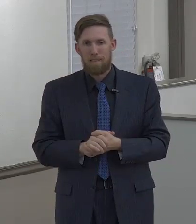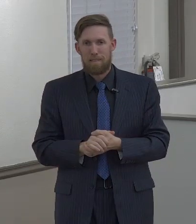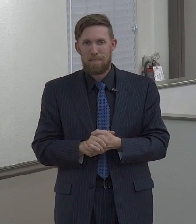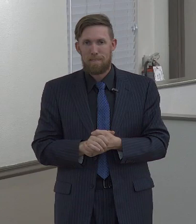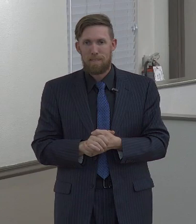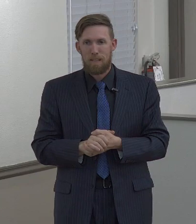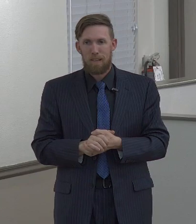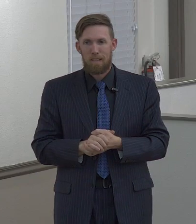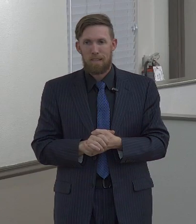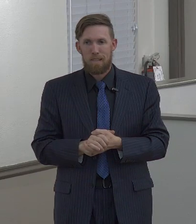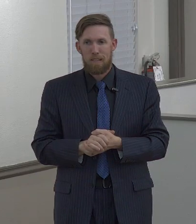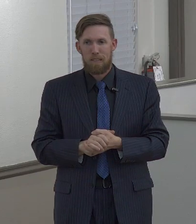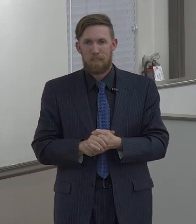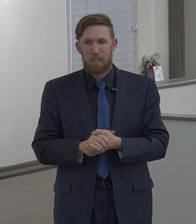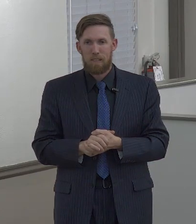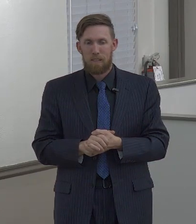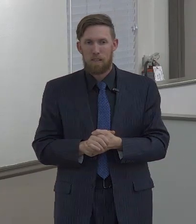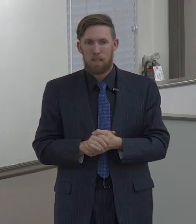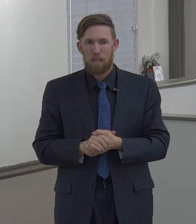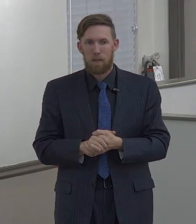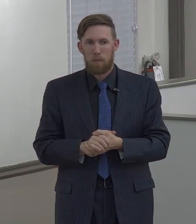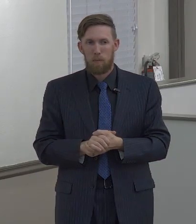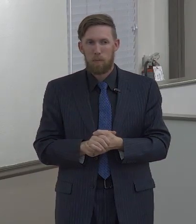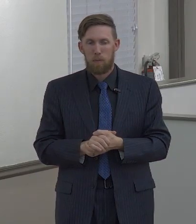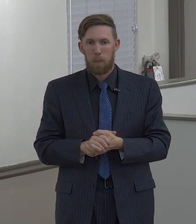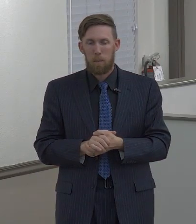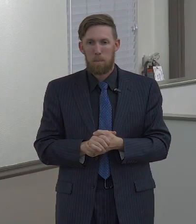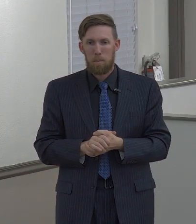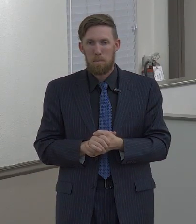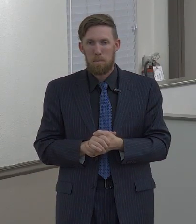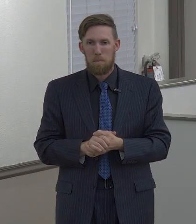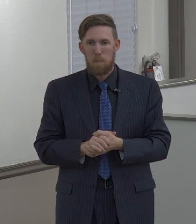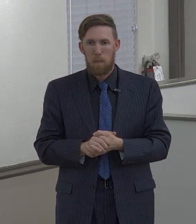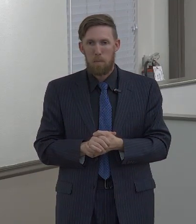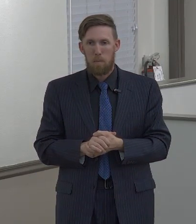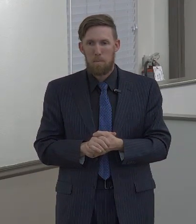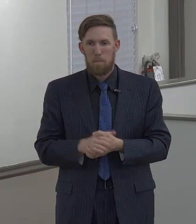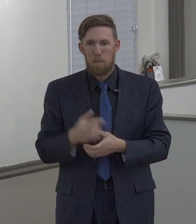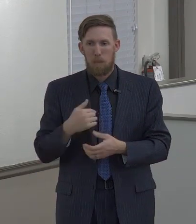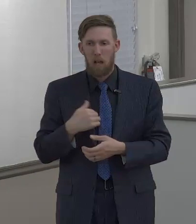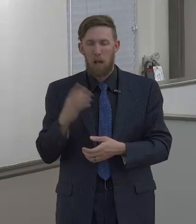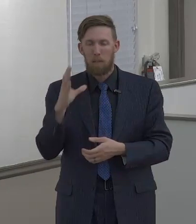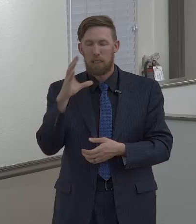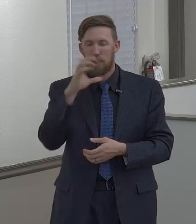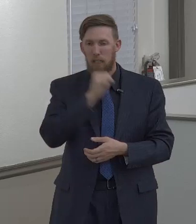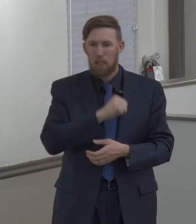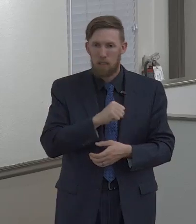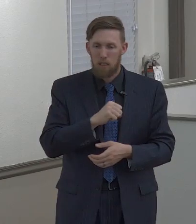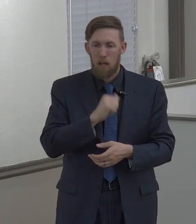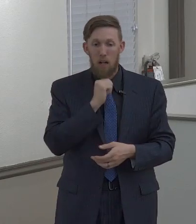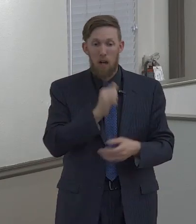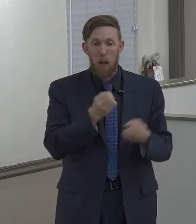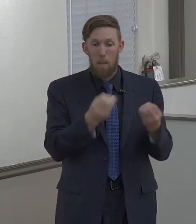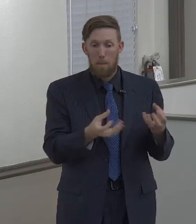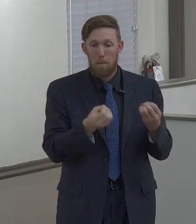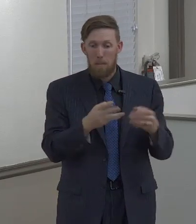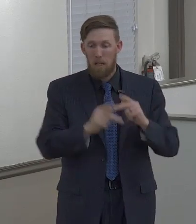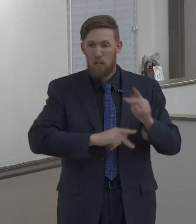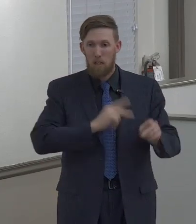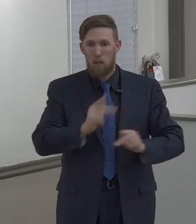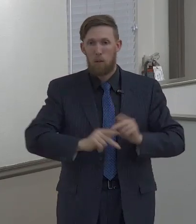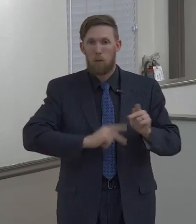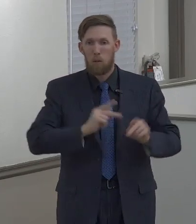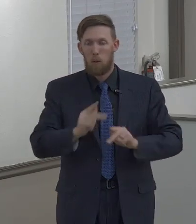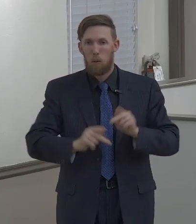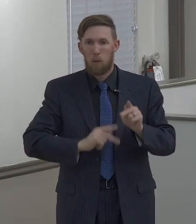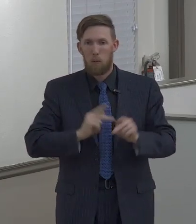gathered, I don't think, very many people in a crowd that he would preach at. People don't like sins